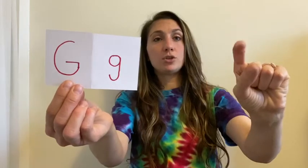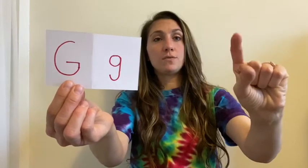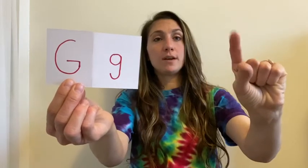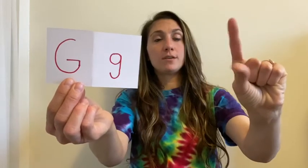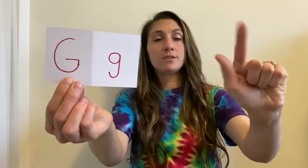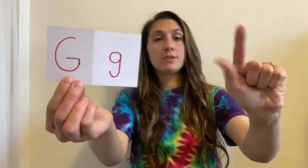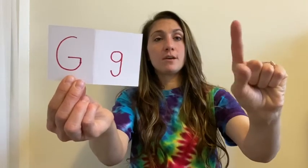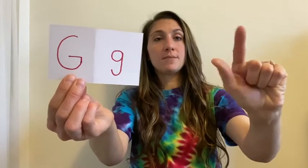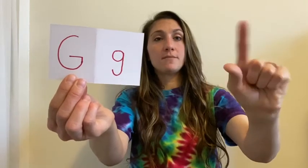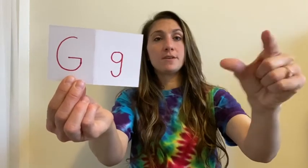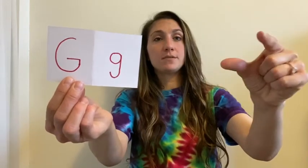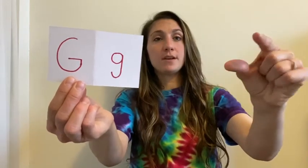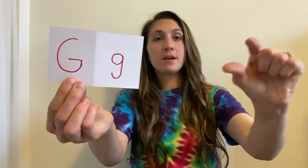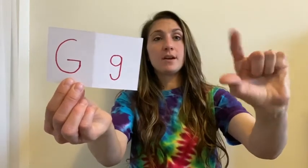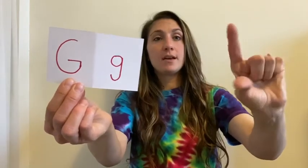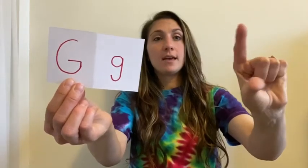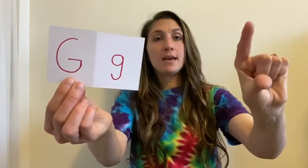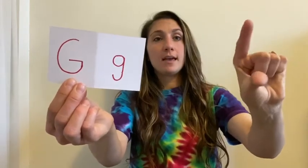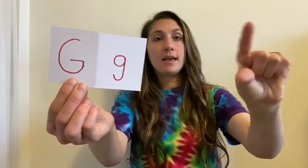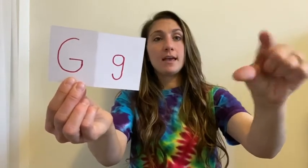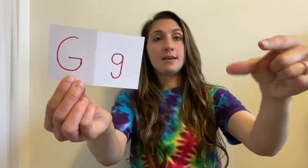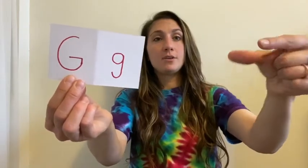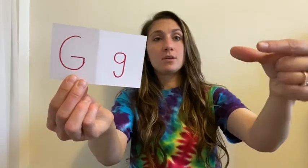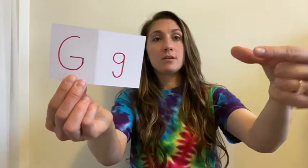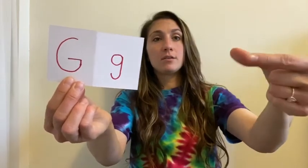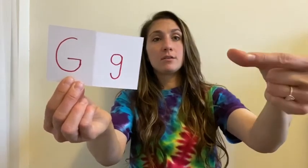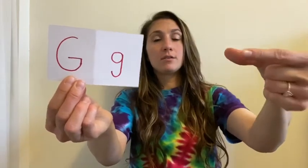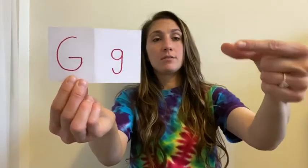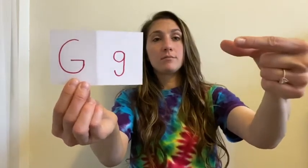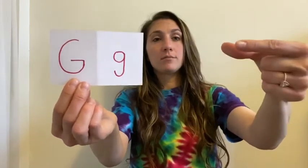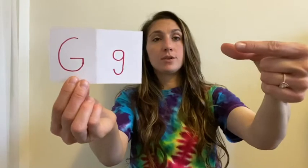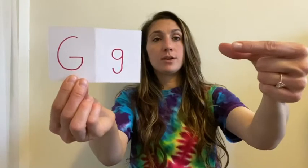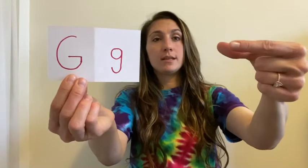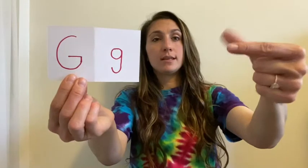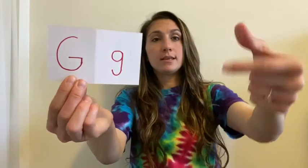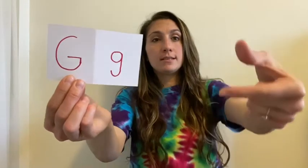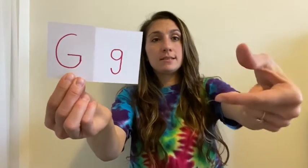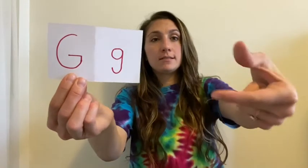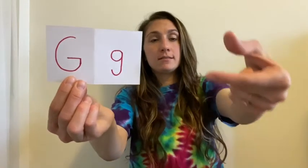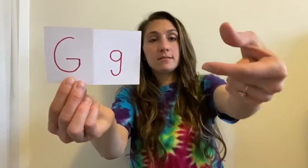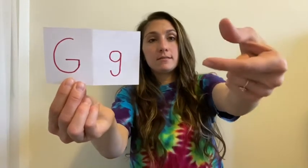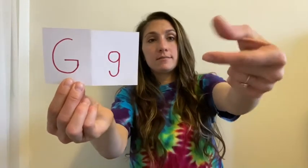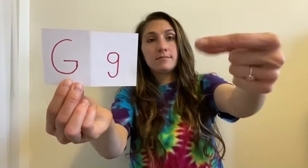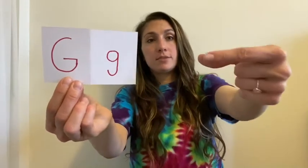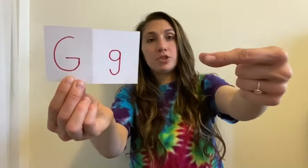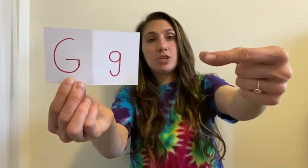fingers, your thumb and your first finger. And you're gonna turn it like this. G.